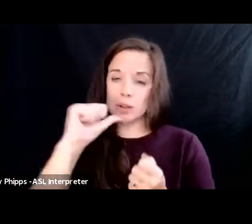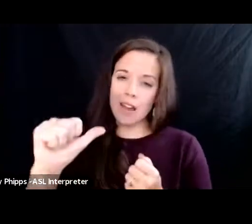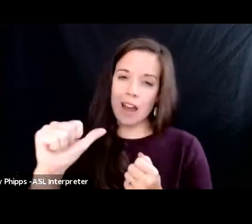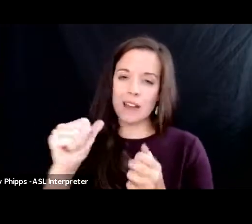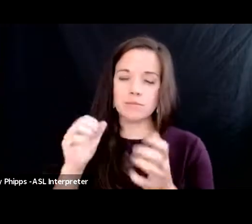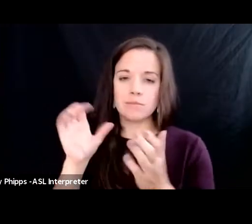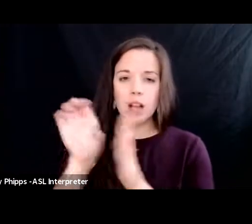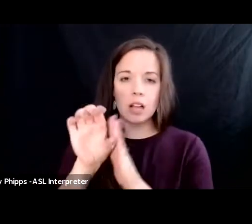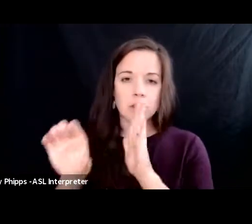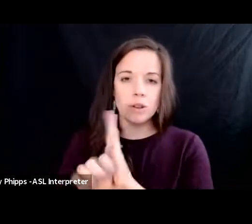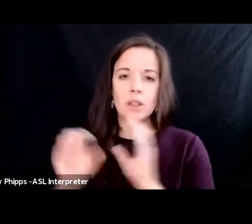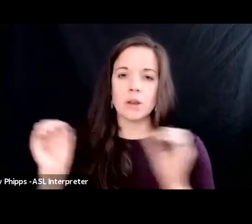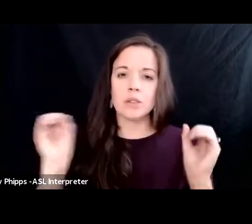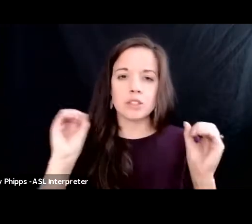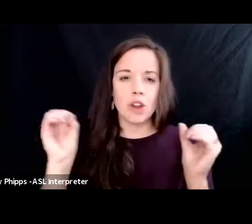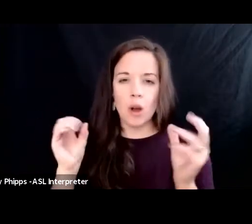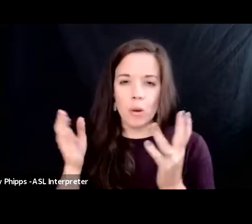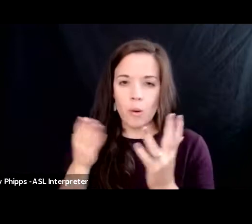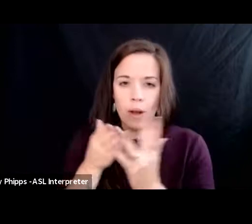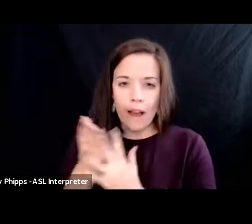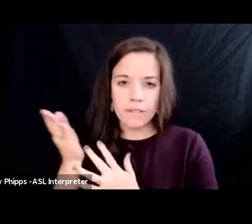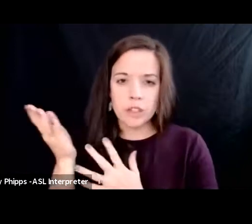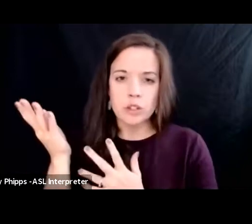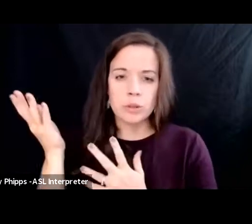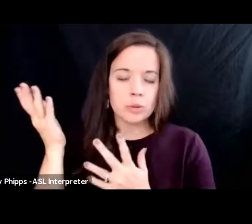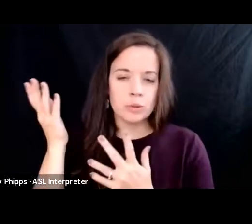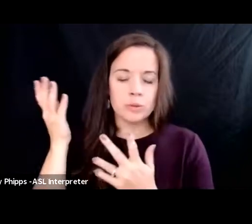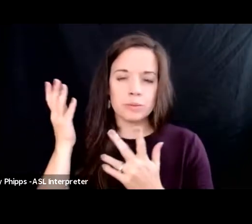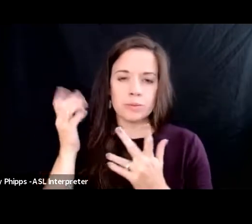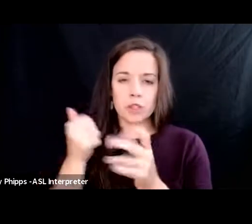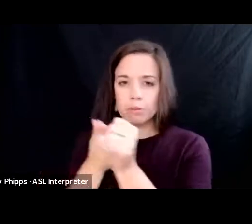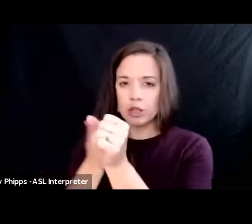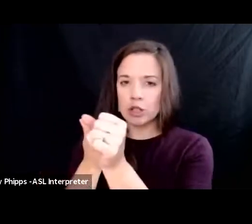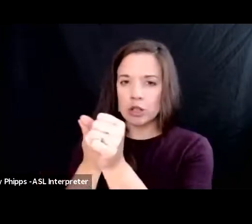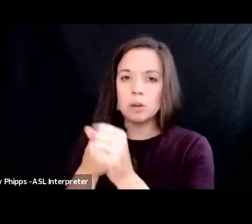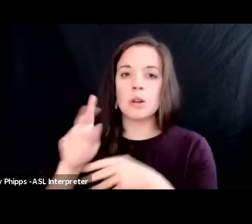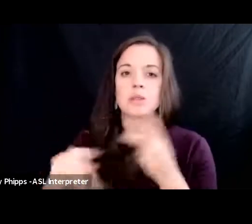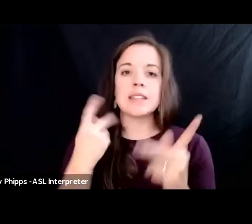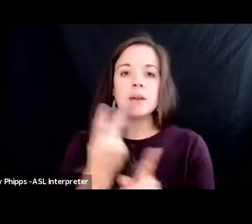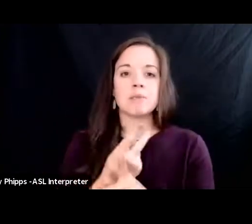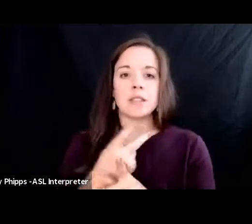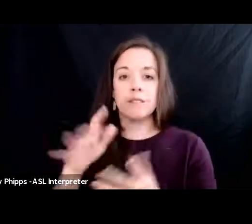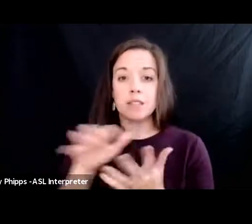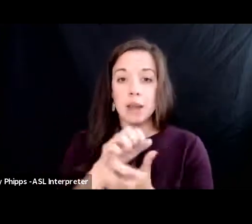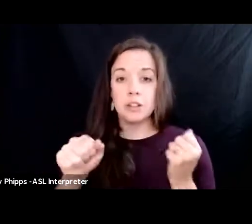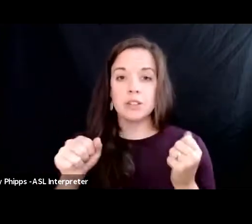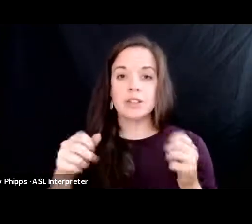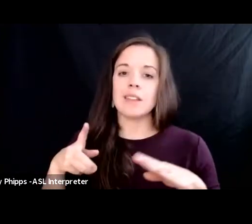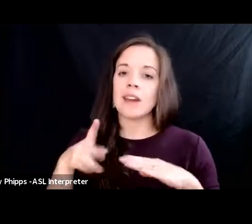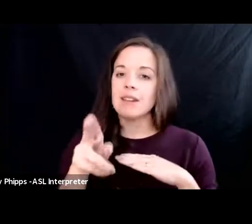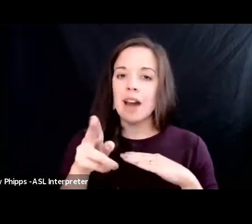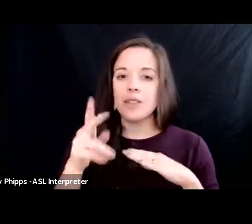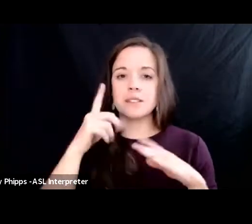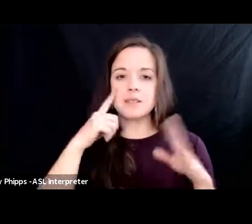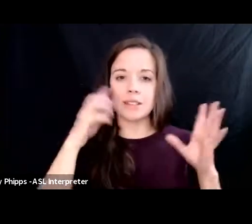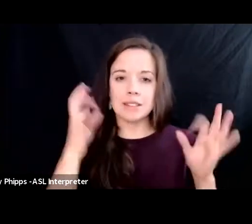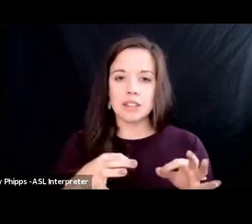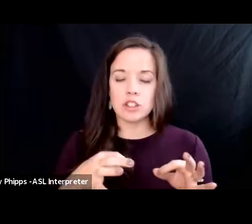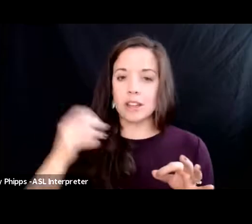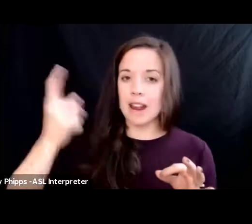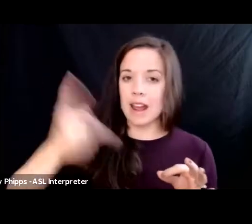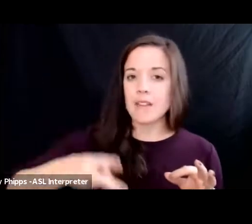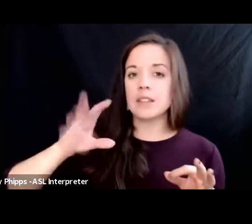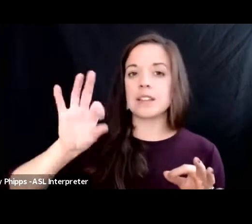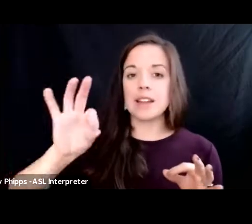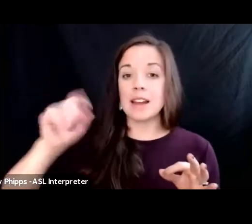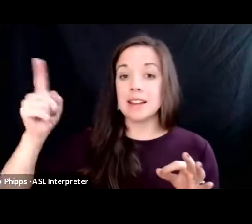no there was no avenue within ecuadorian law to pursue those types of damages so they cut the decision in half to nine and a half billion